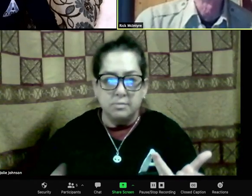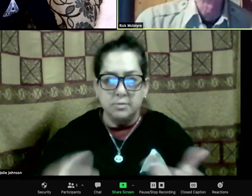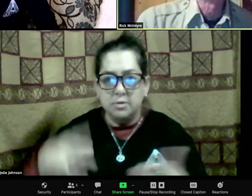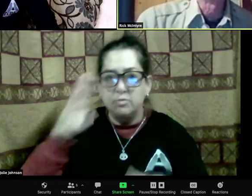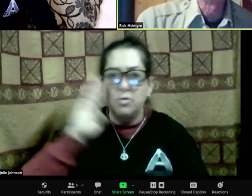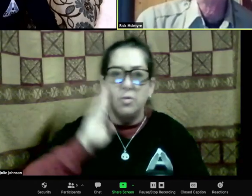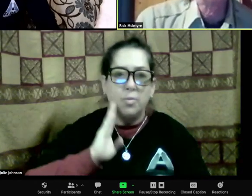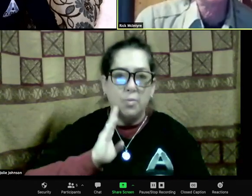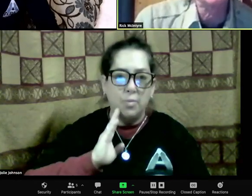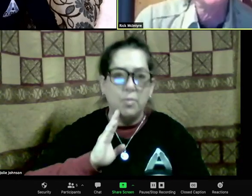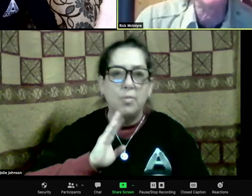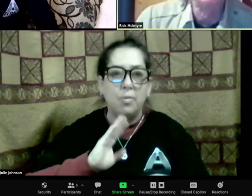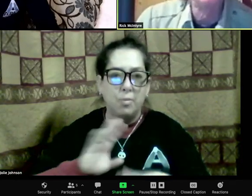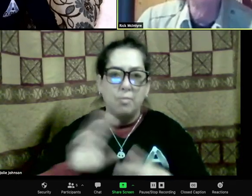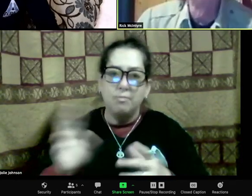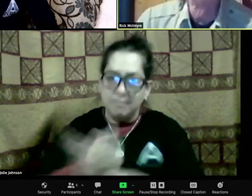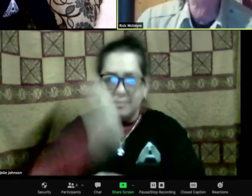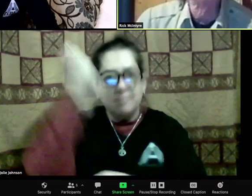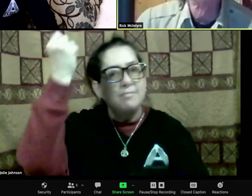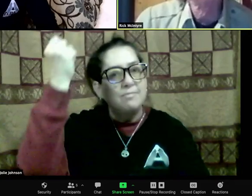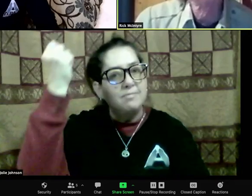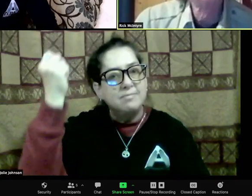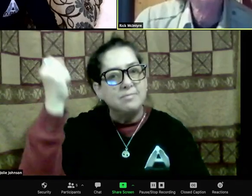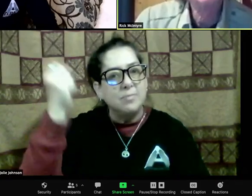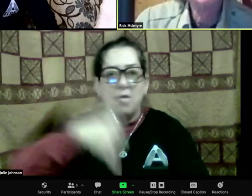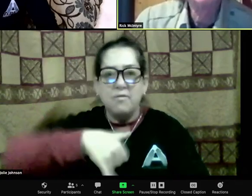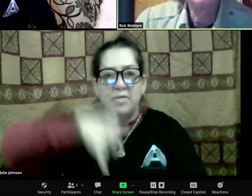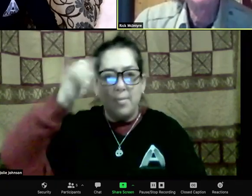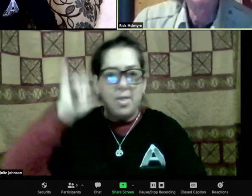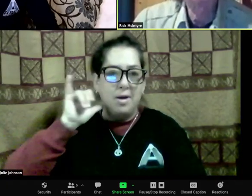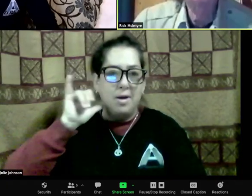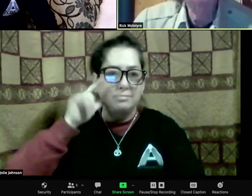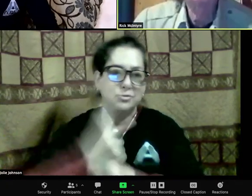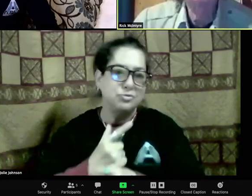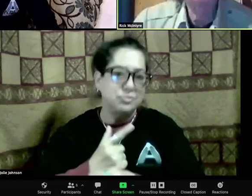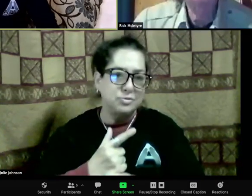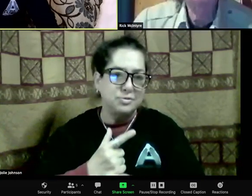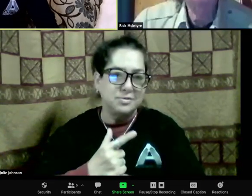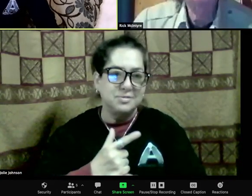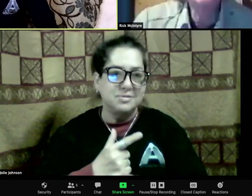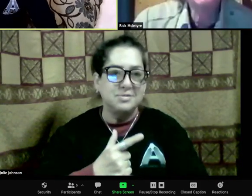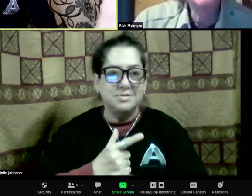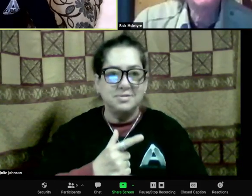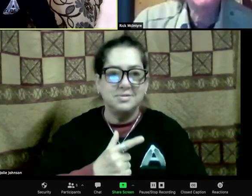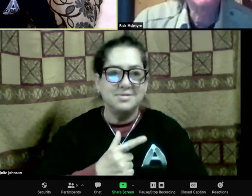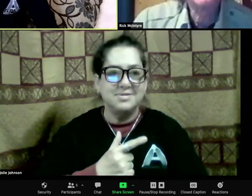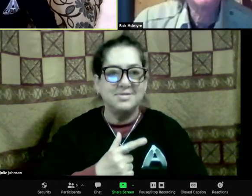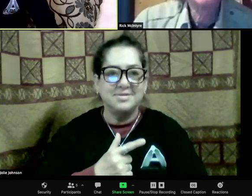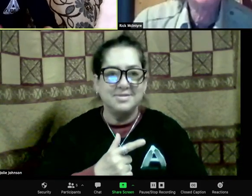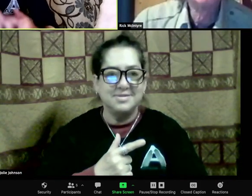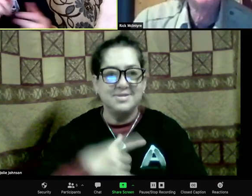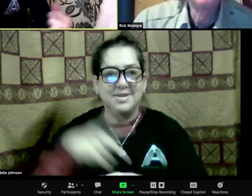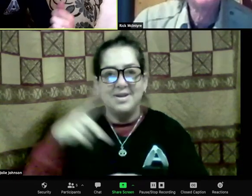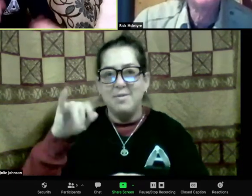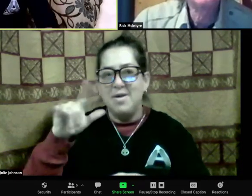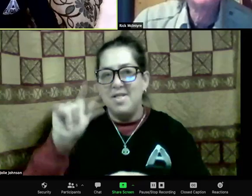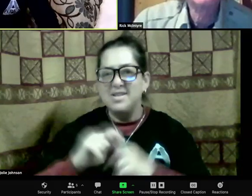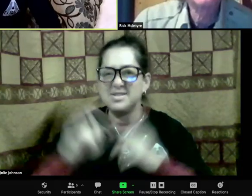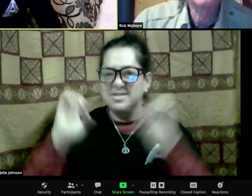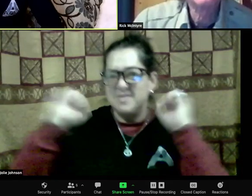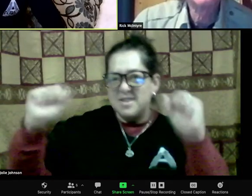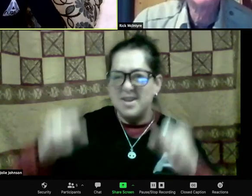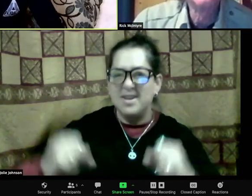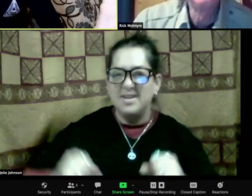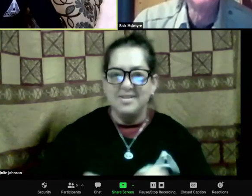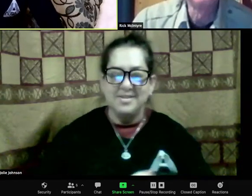and just kind of took advantage of the situation. So and that was pretty much the beginning of the end for